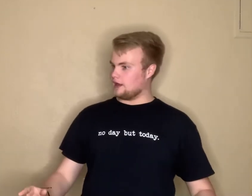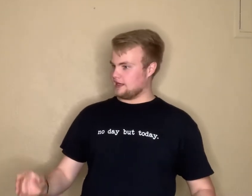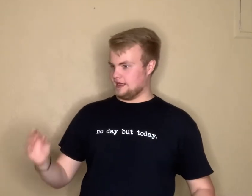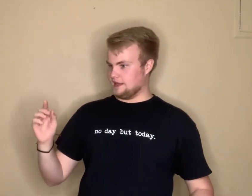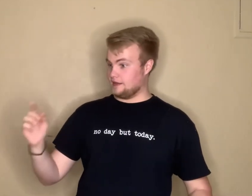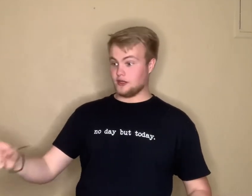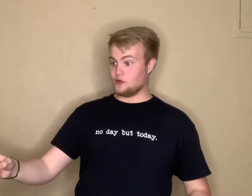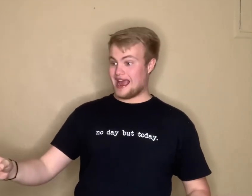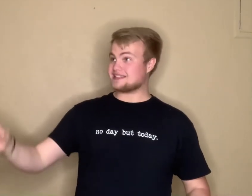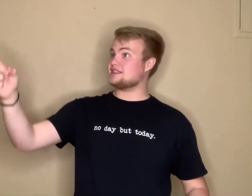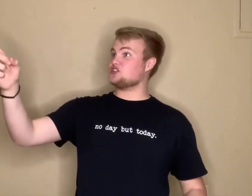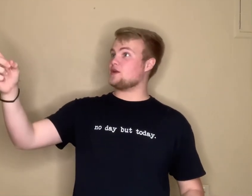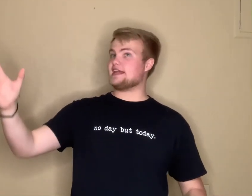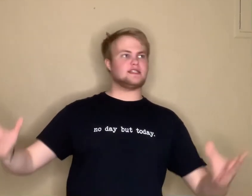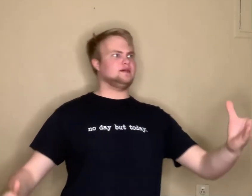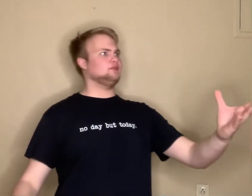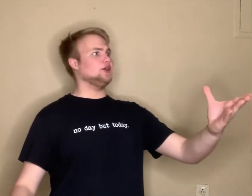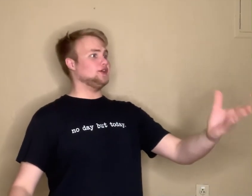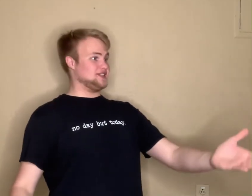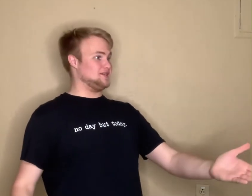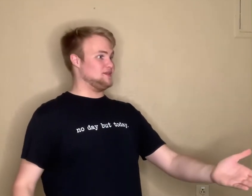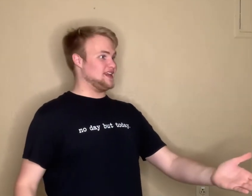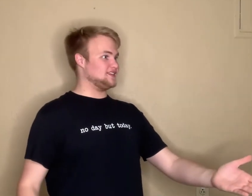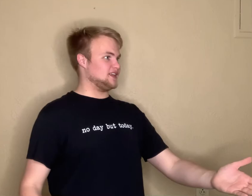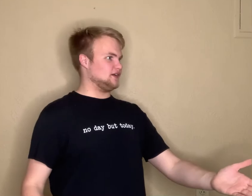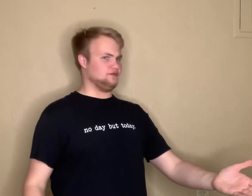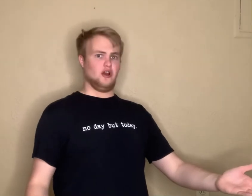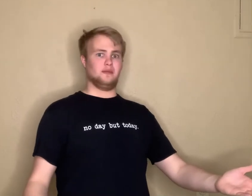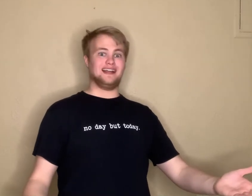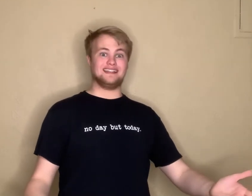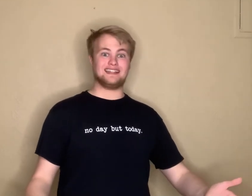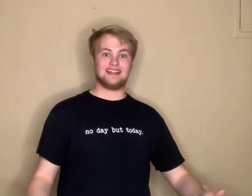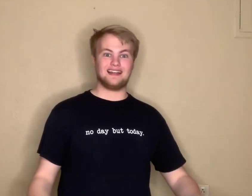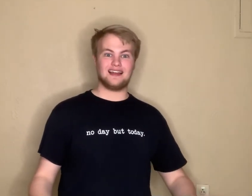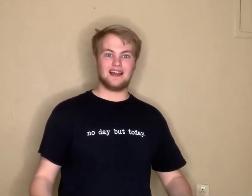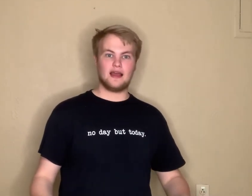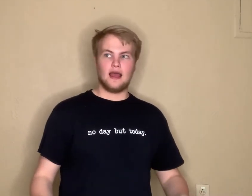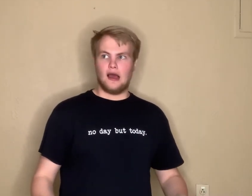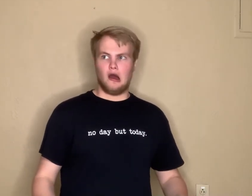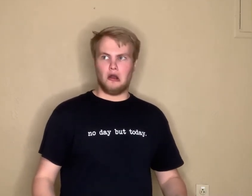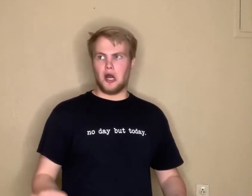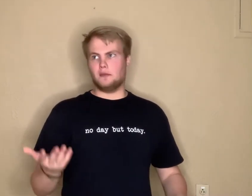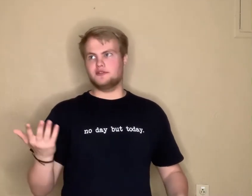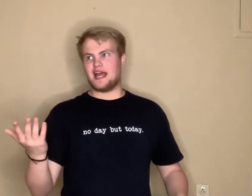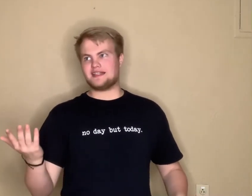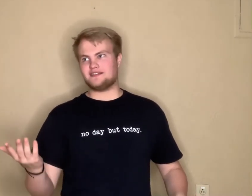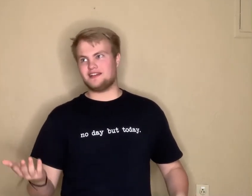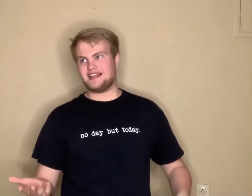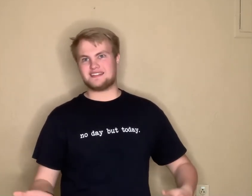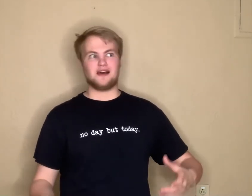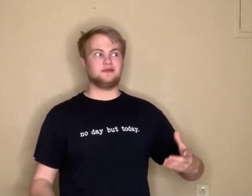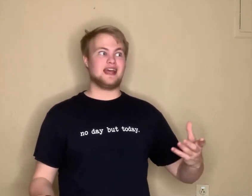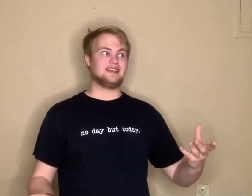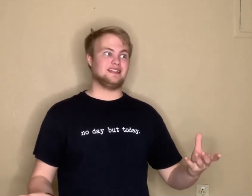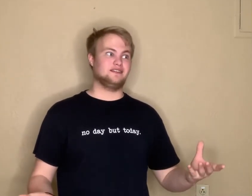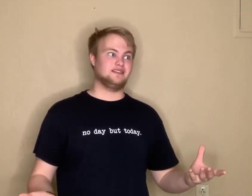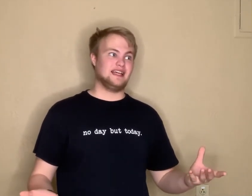The grass, trees, the birds, the bees, the permanent. Are objectively, subjectively,